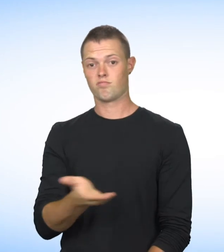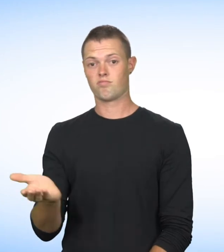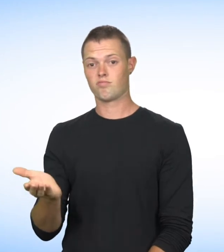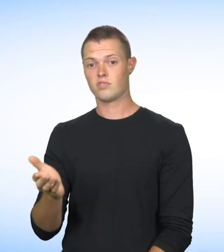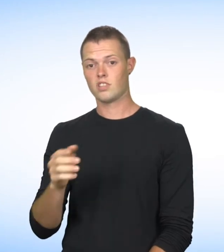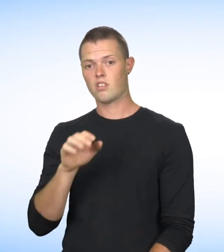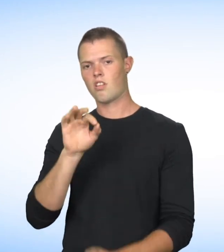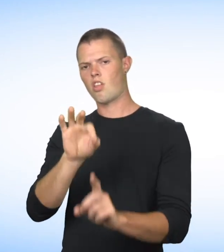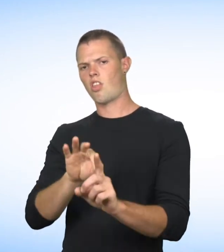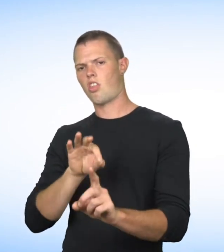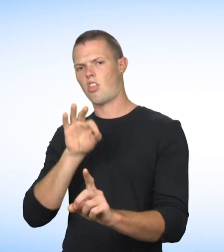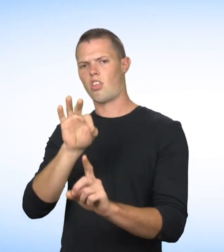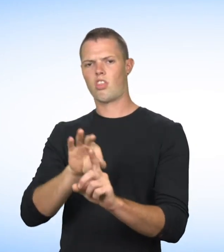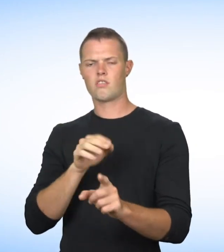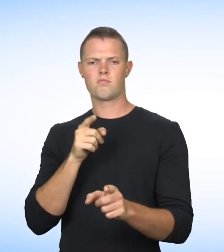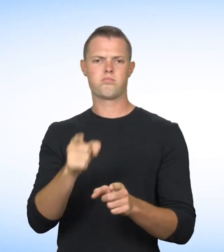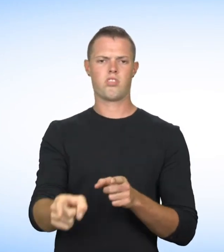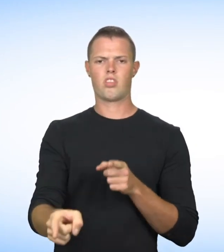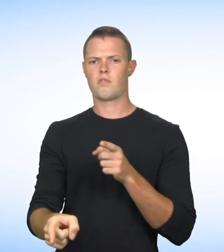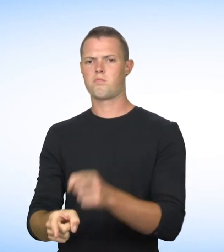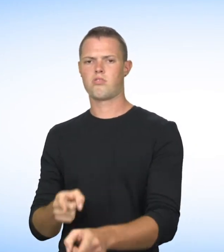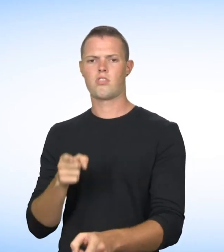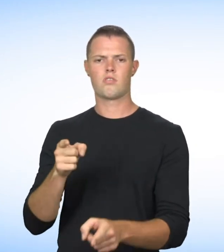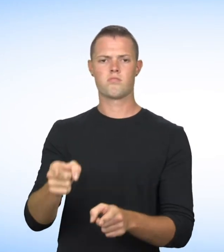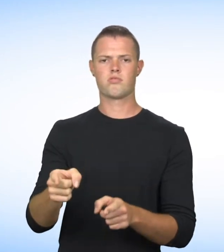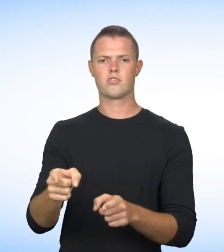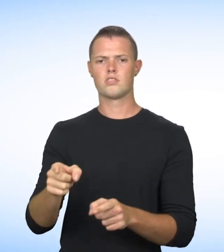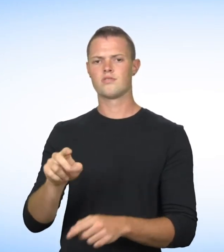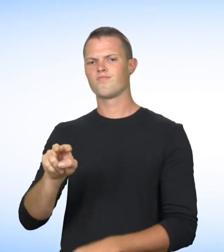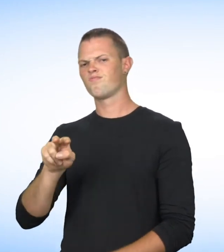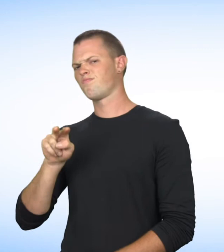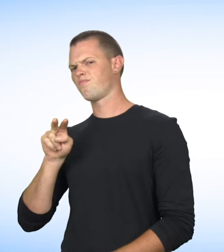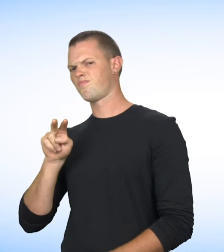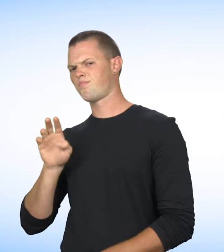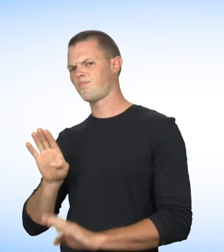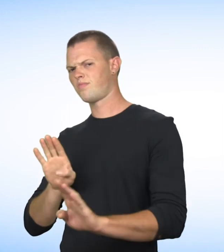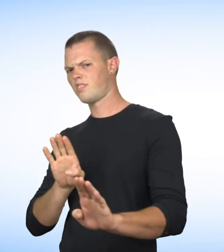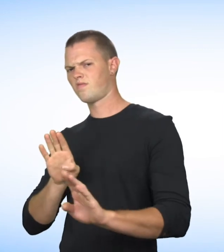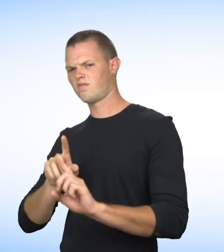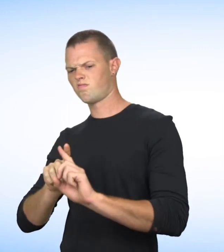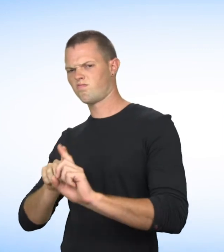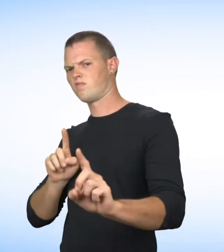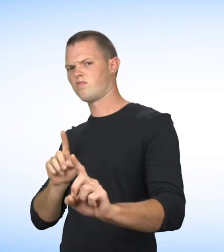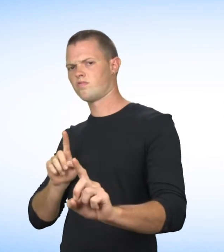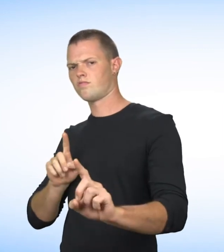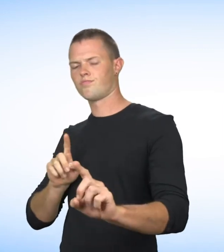Also, you cannot be the target of offensive and repeated remarks or behavior because of your sex.